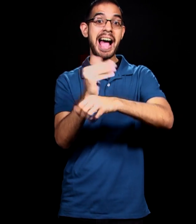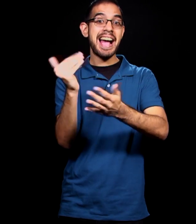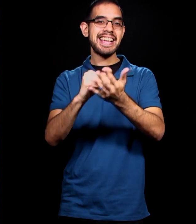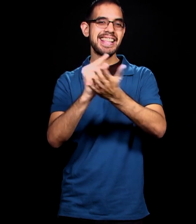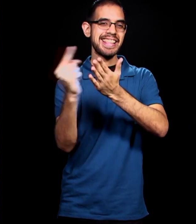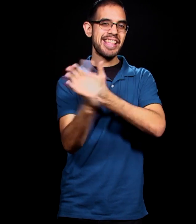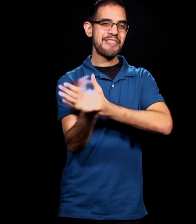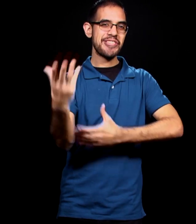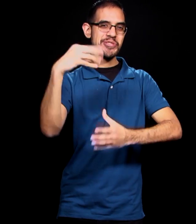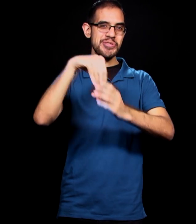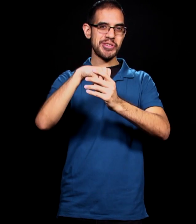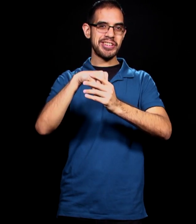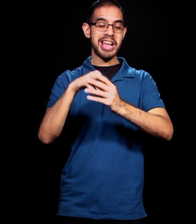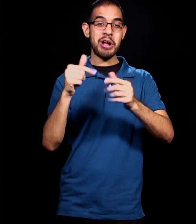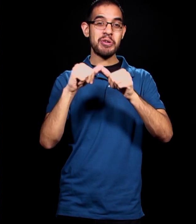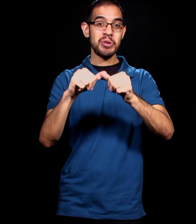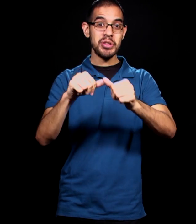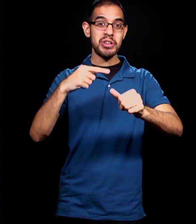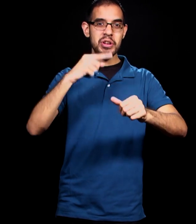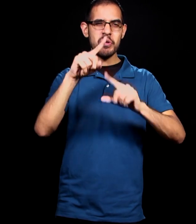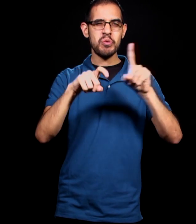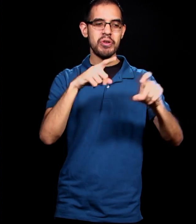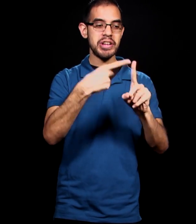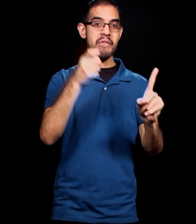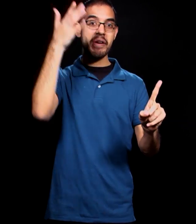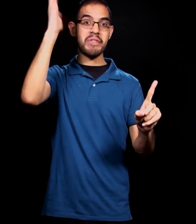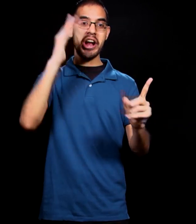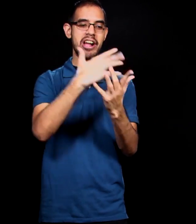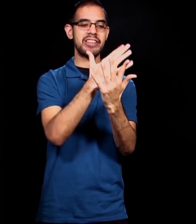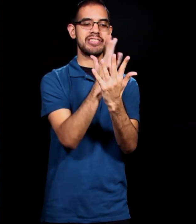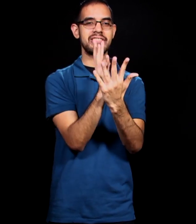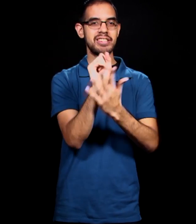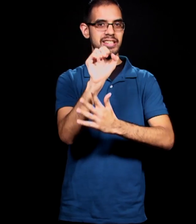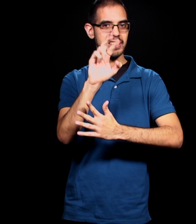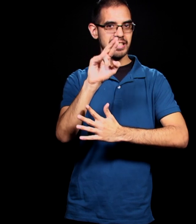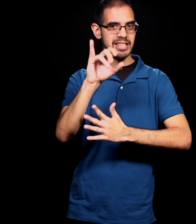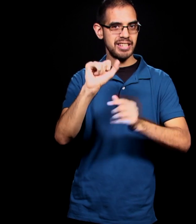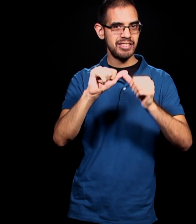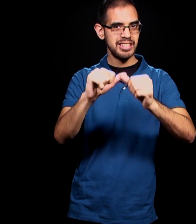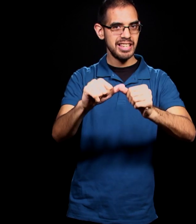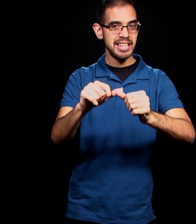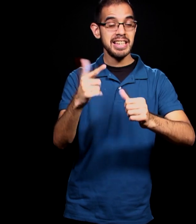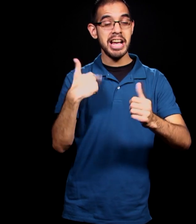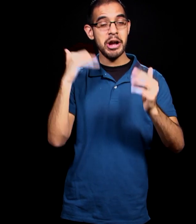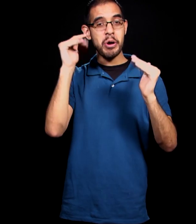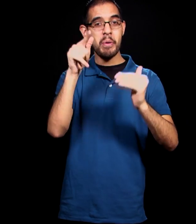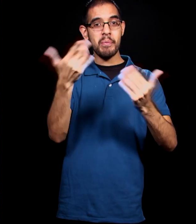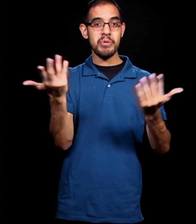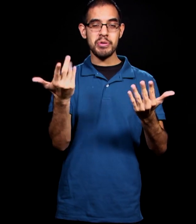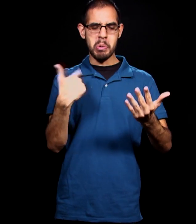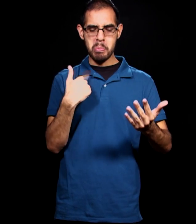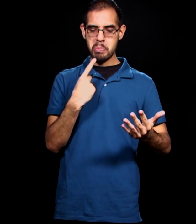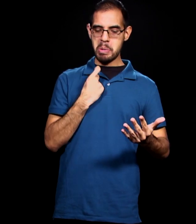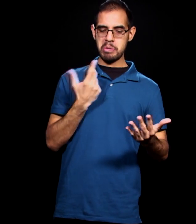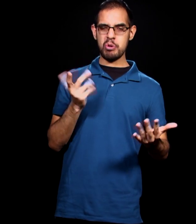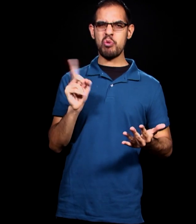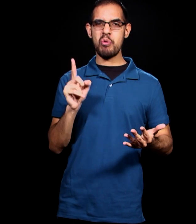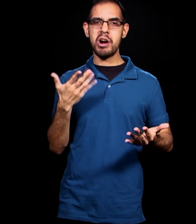continue our Questions from God series. I hope that you've done business with the question, where are you? And I hope this